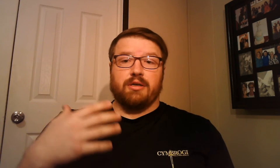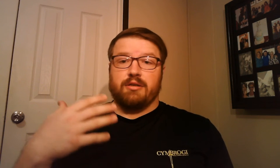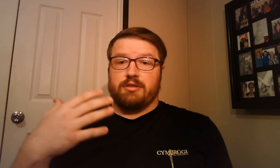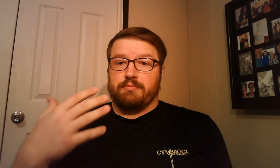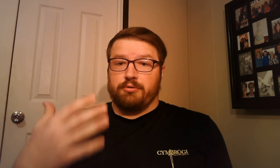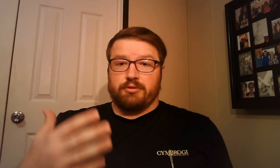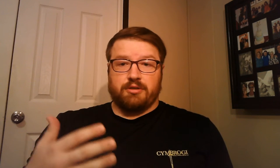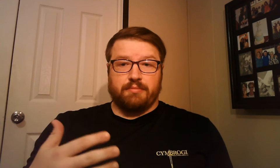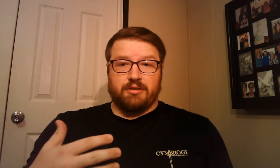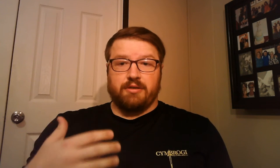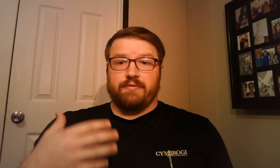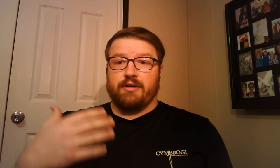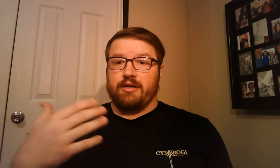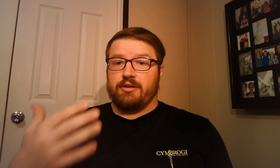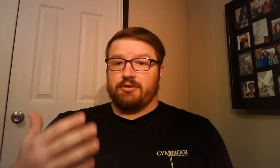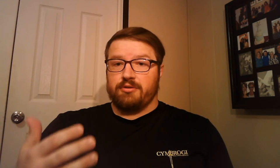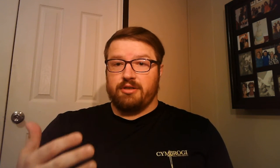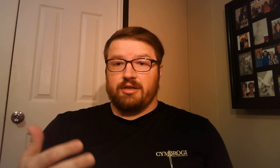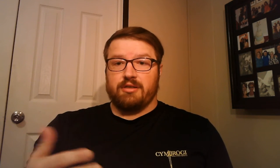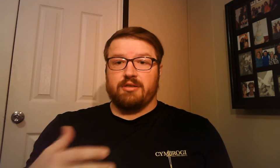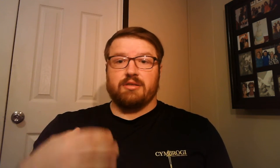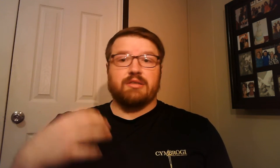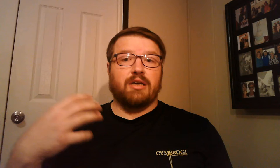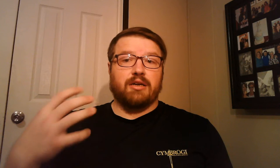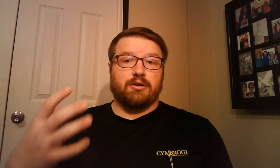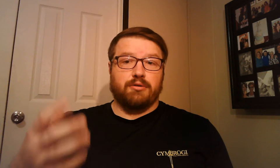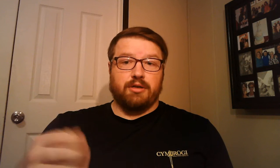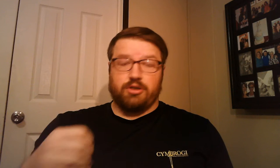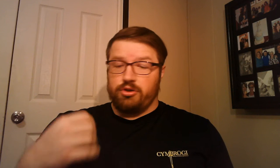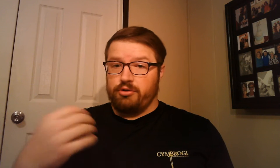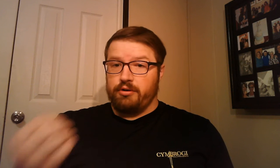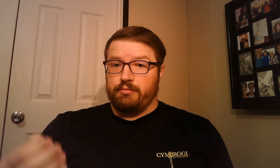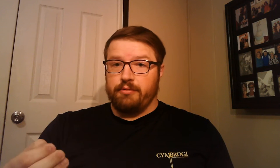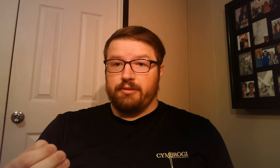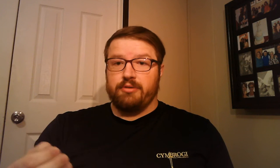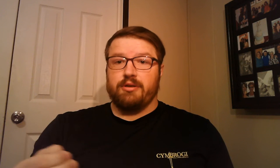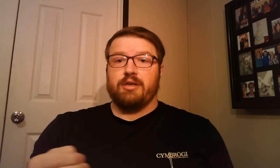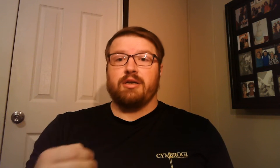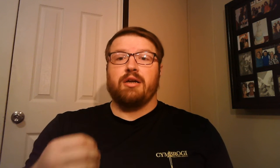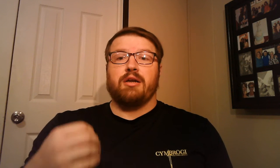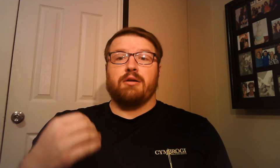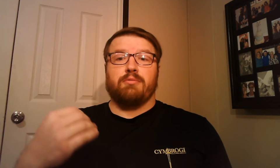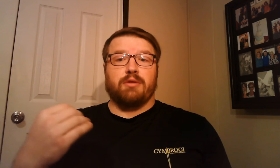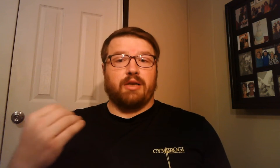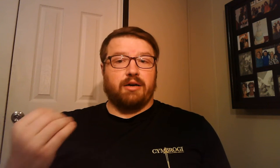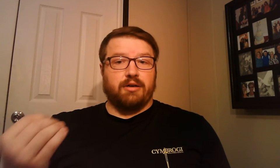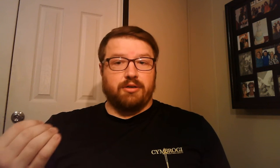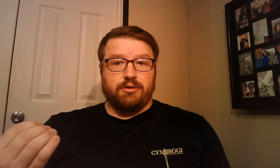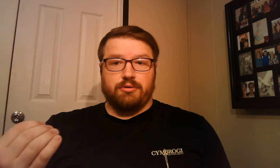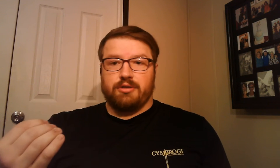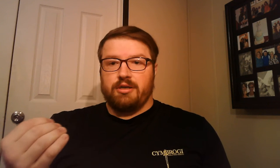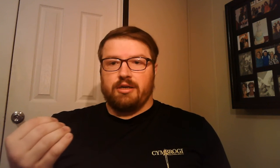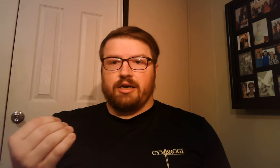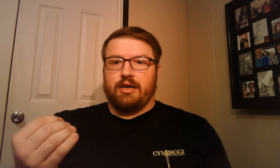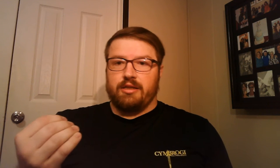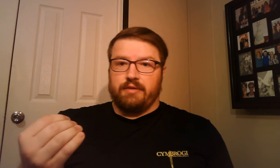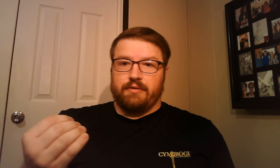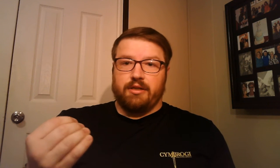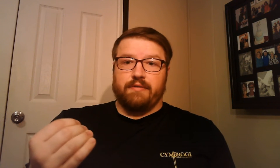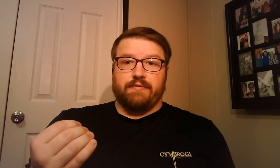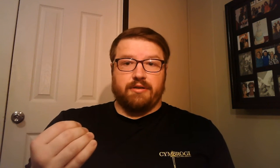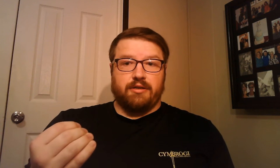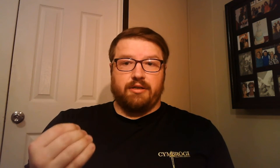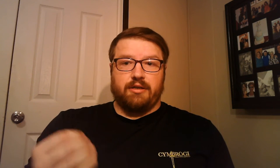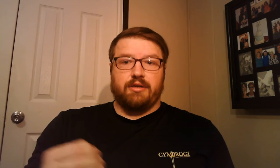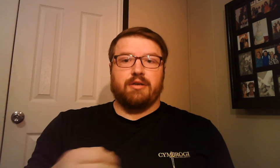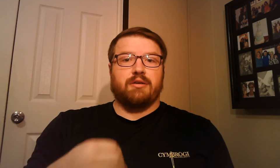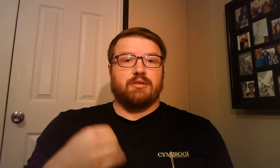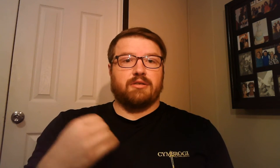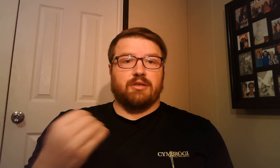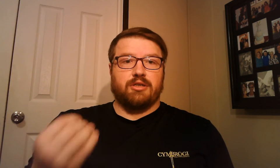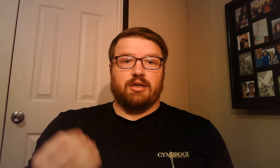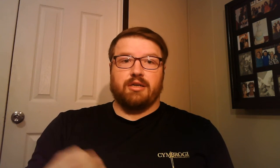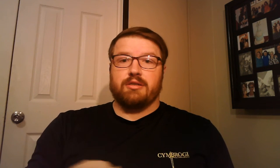sports-specific exercises that increase joint mobility without inducing a high level of fatigue, such as